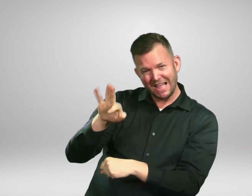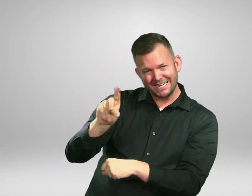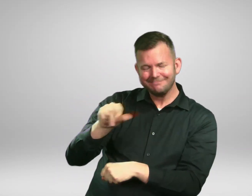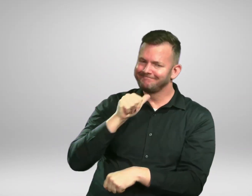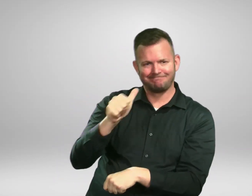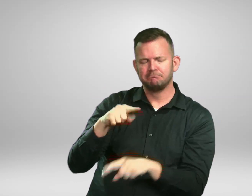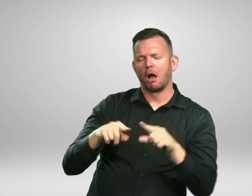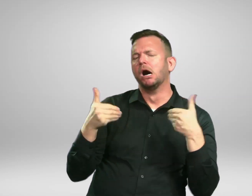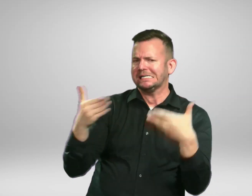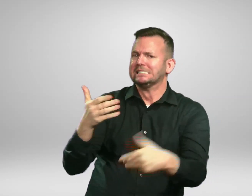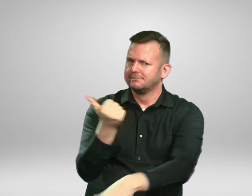season.